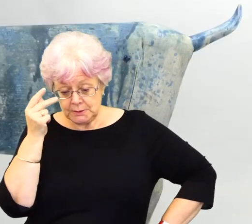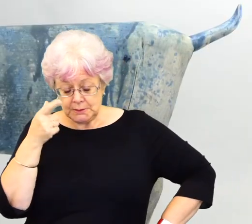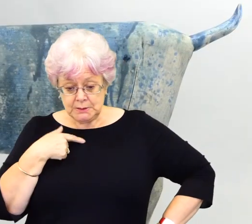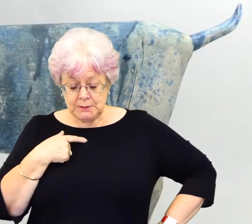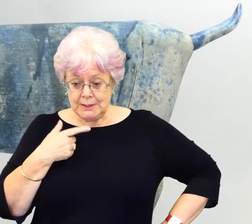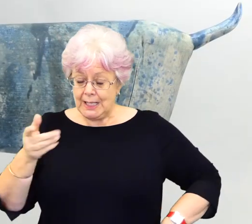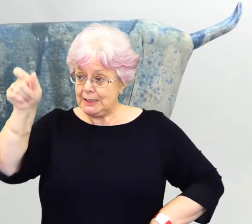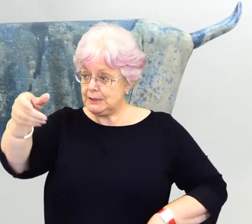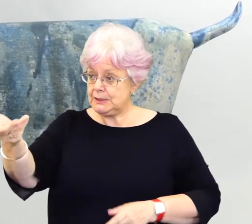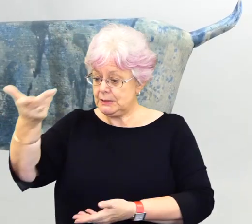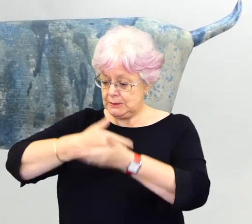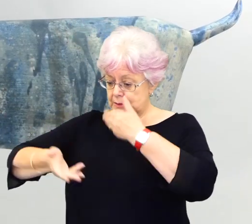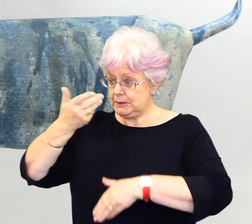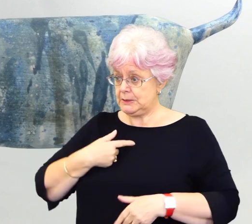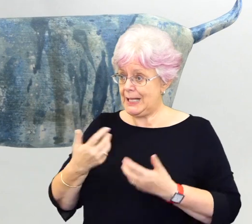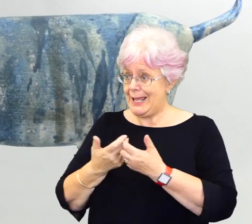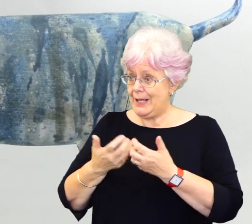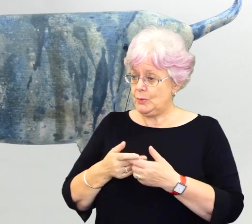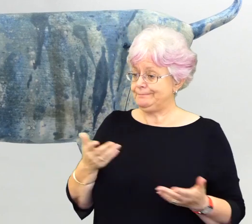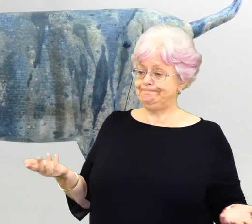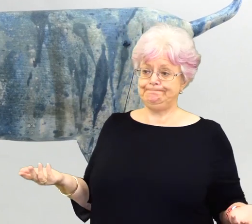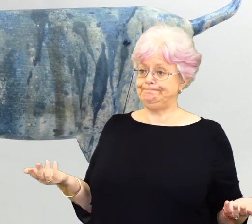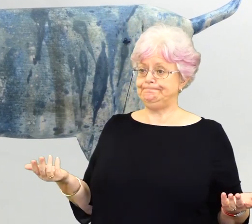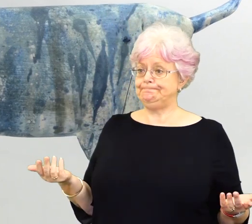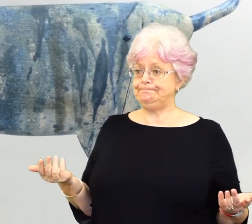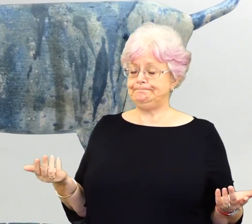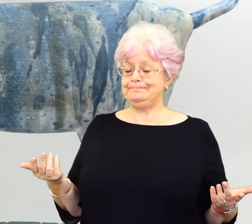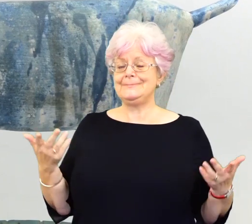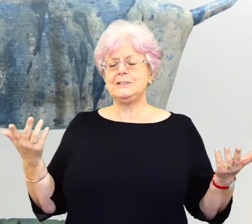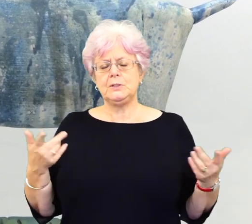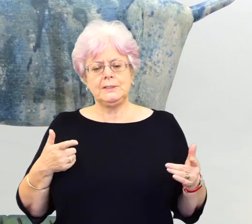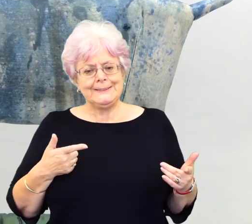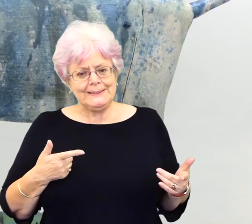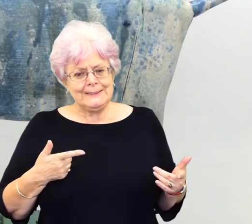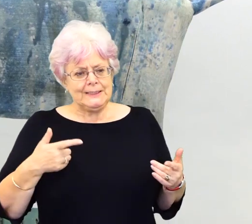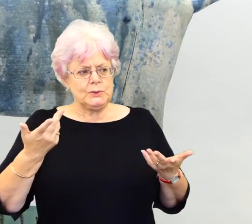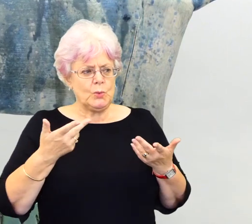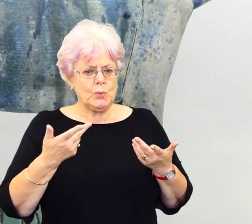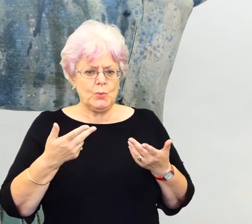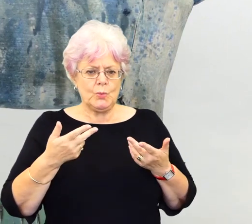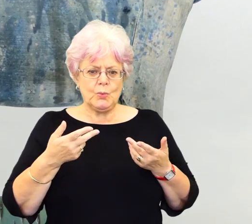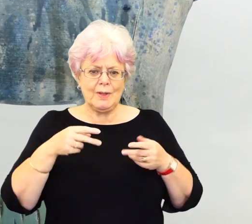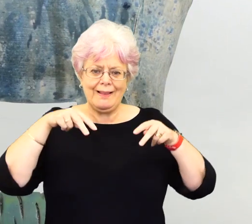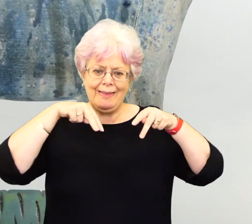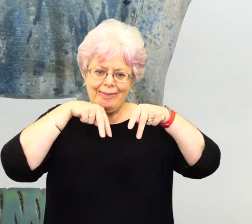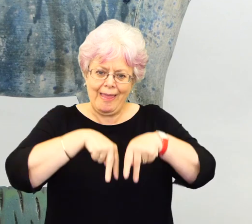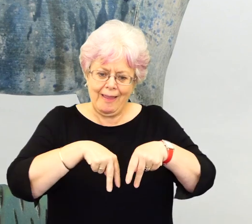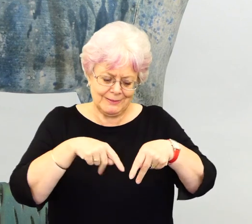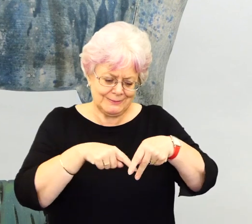and there's nobody telling me the techniques I had to do it, because it's the legs, and, and I'd sport them tweaked after